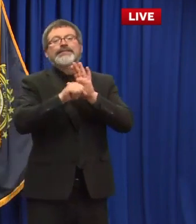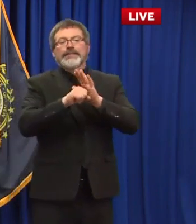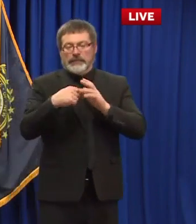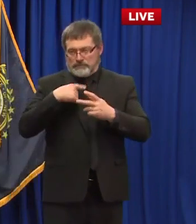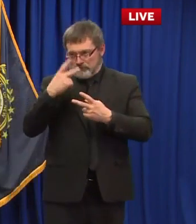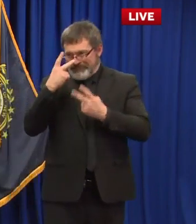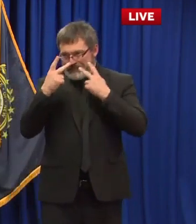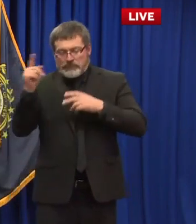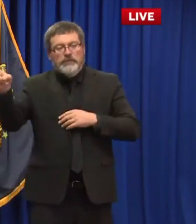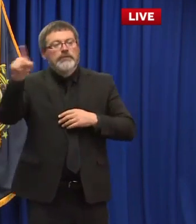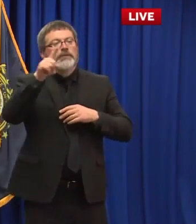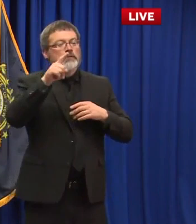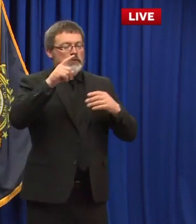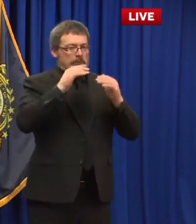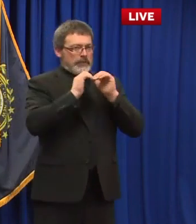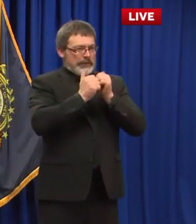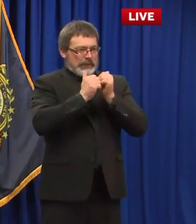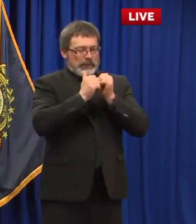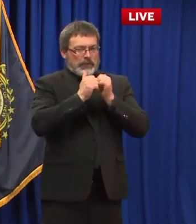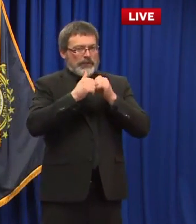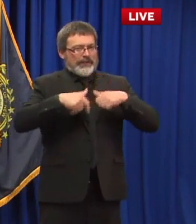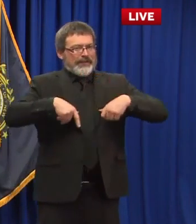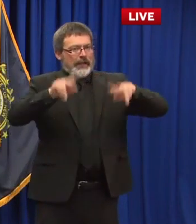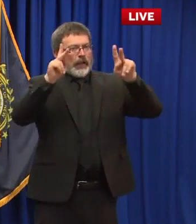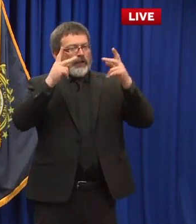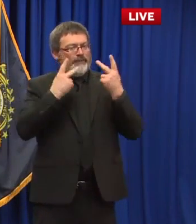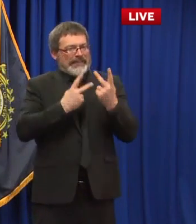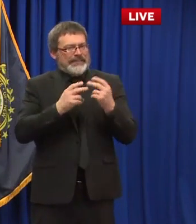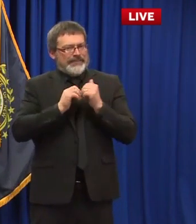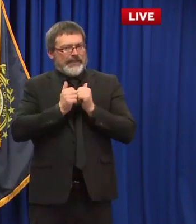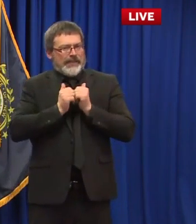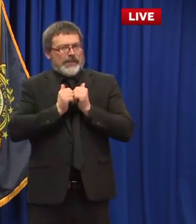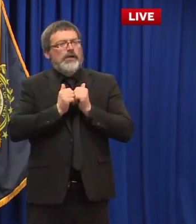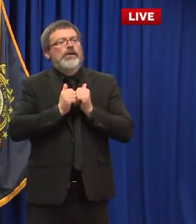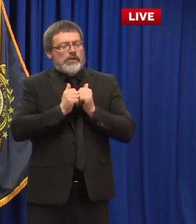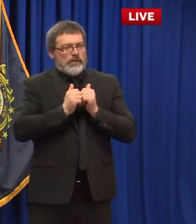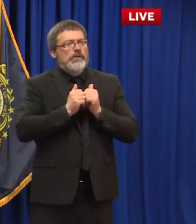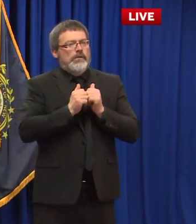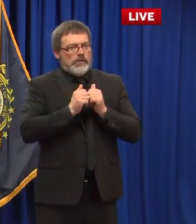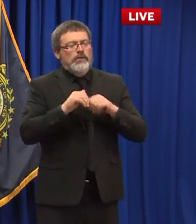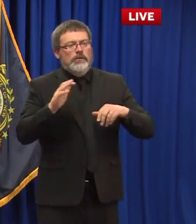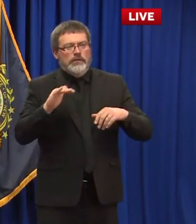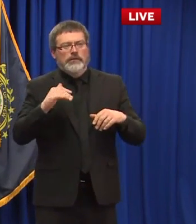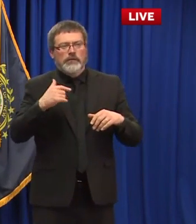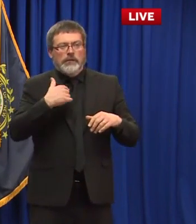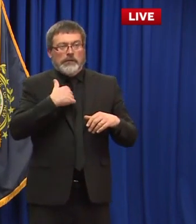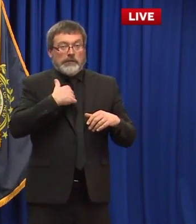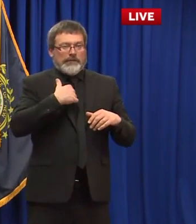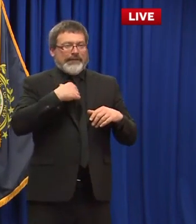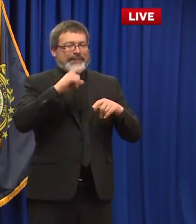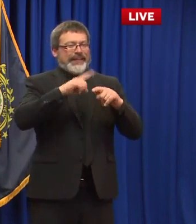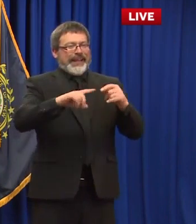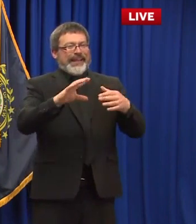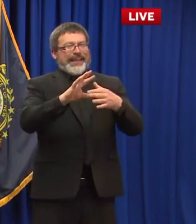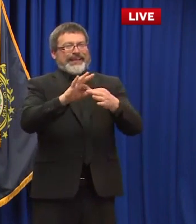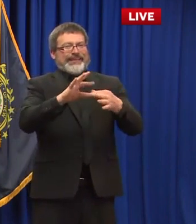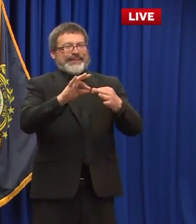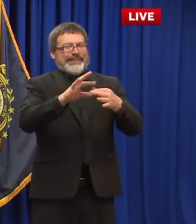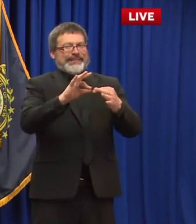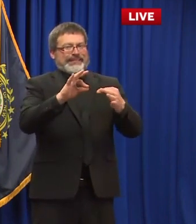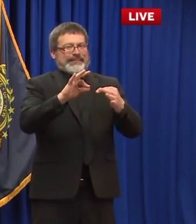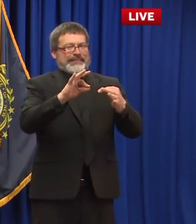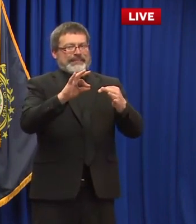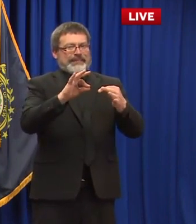allow visitation to long-term care facilities um i think i speak for everyone when we when i say that we appreciate how important this is